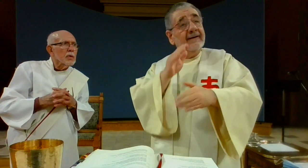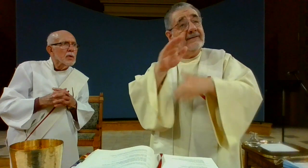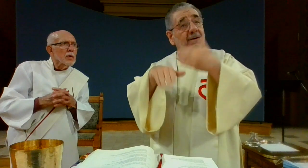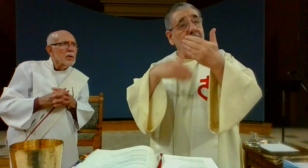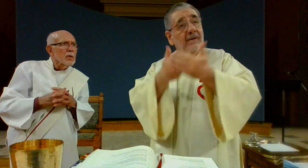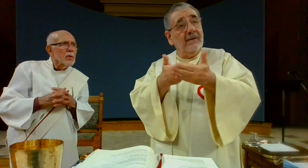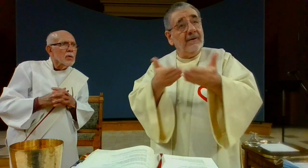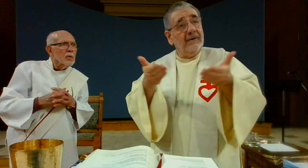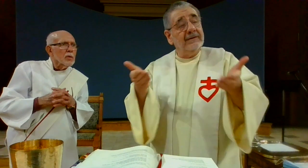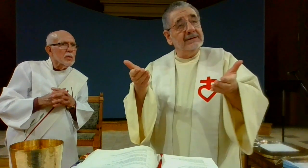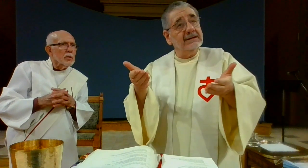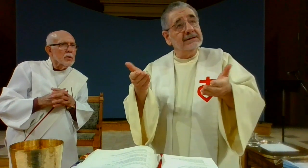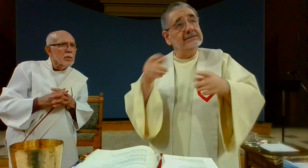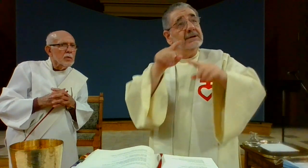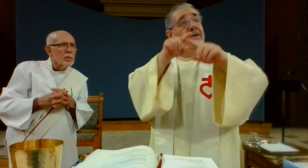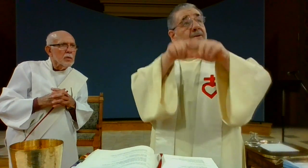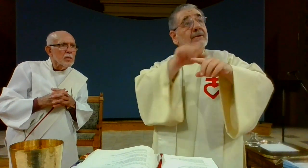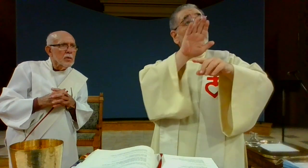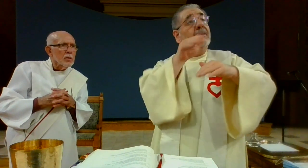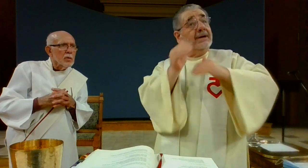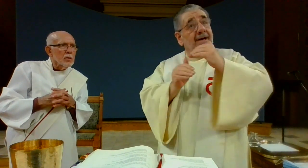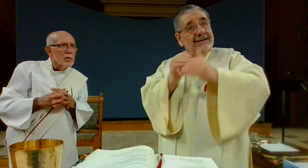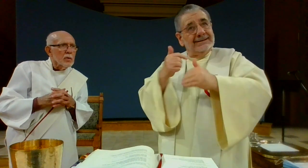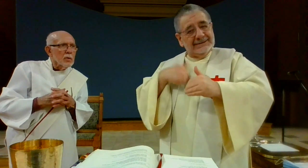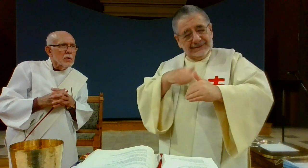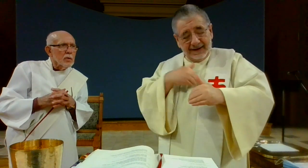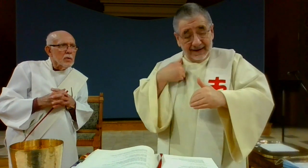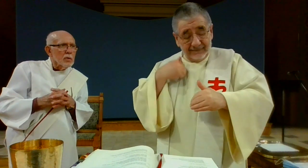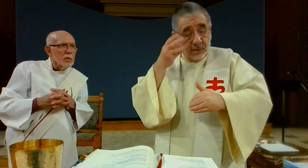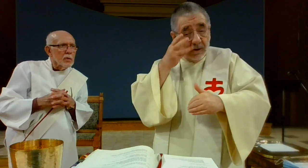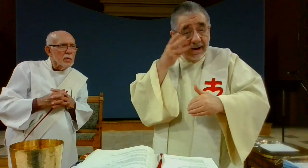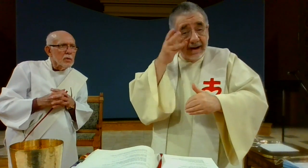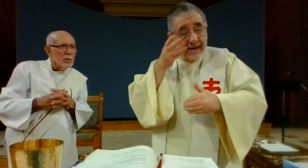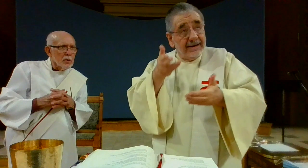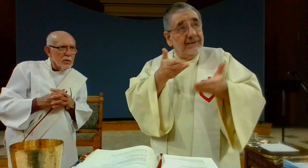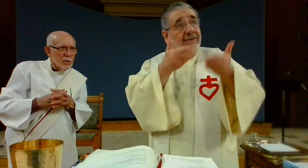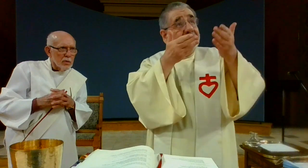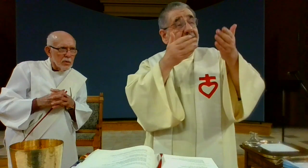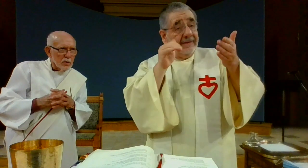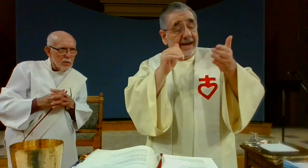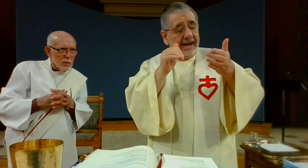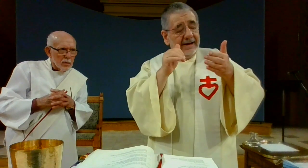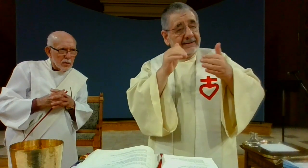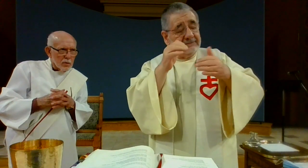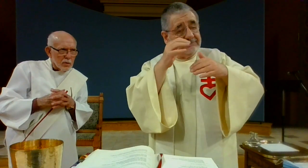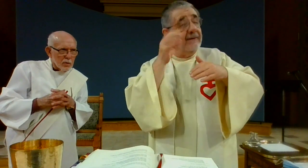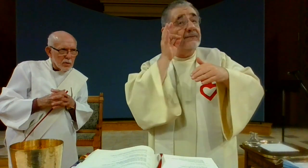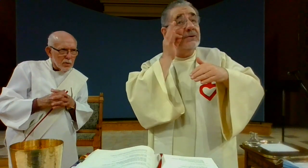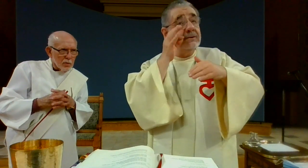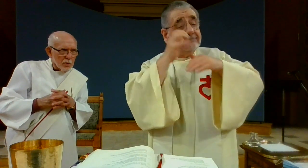for through your goodness we have received the wine we offer you fruit of the vine